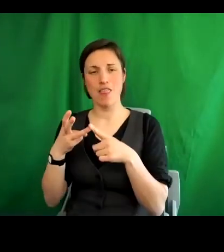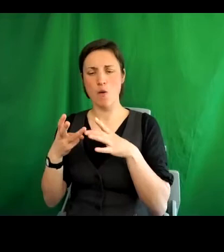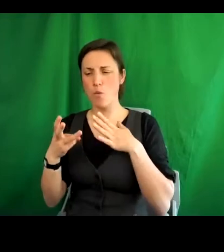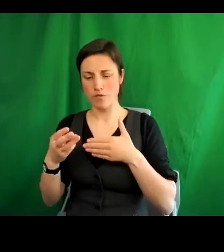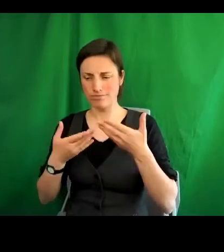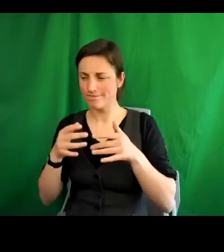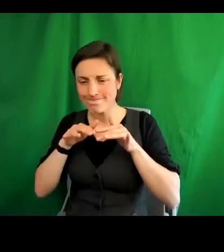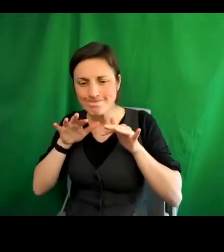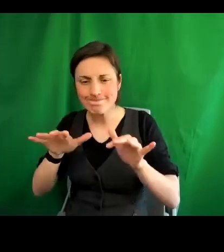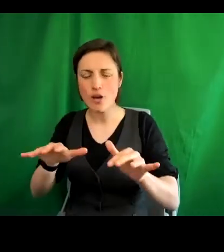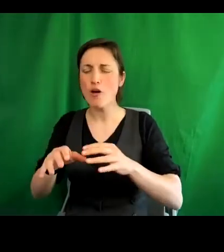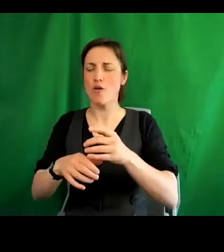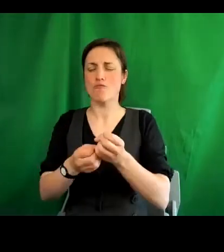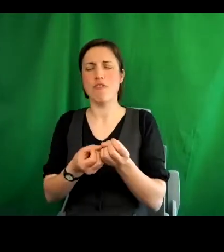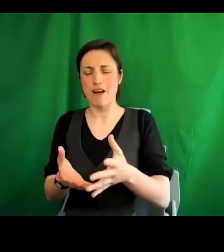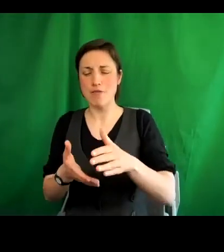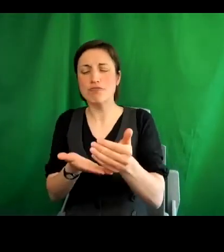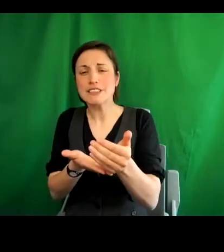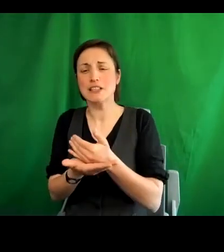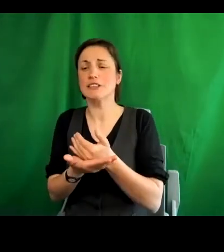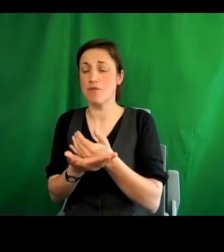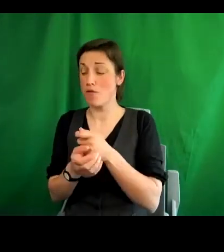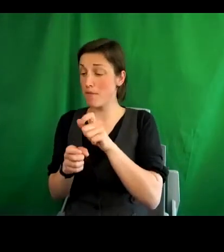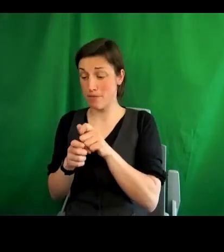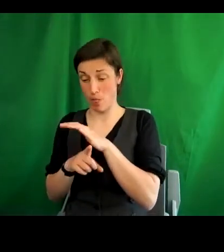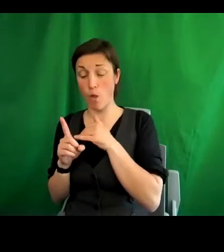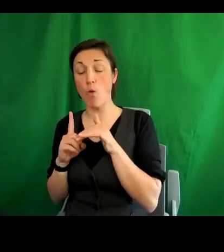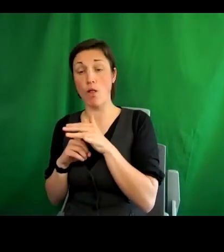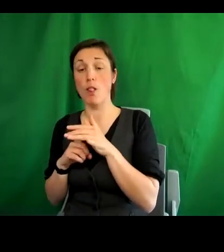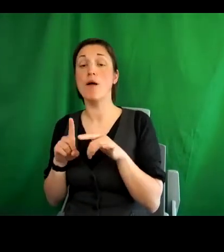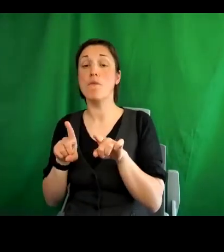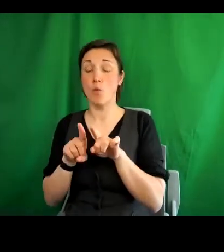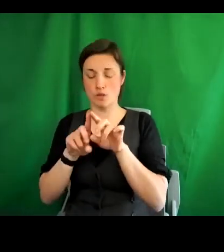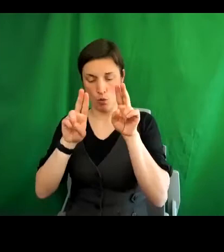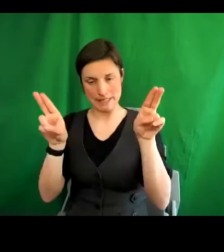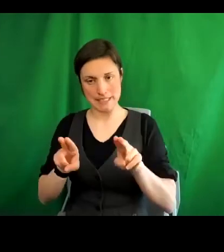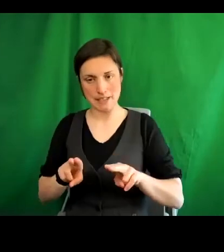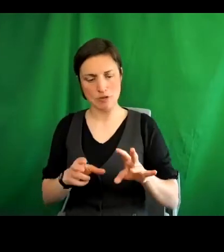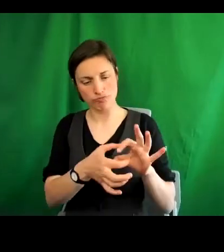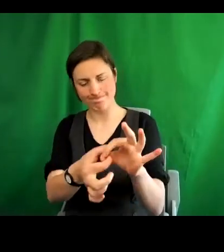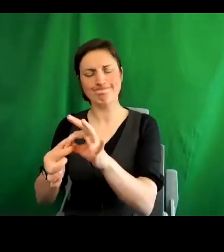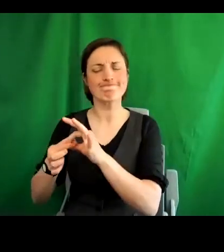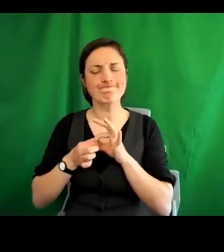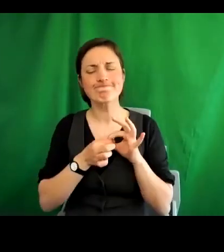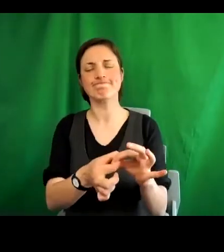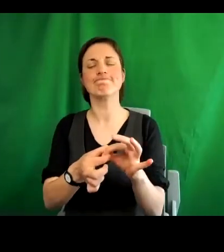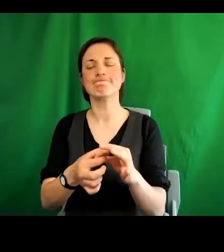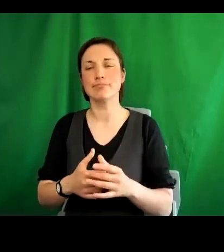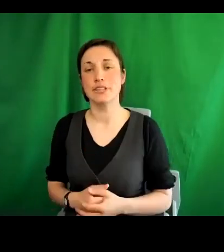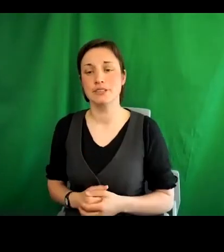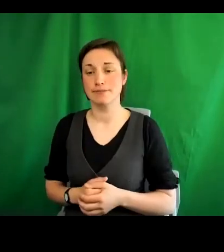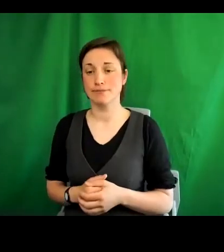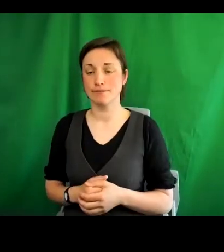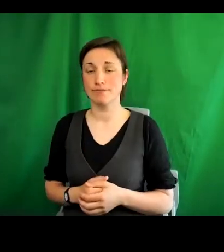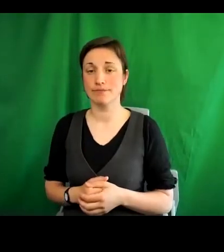protection for vulnerable groups both locally and as a form of international solidarity. Now we are all too